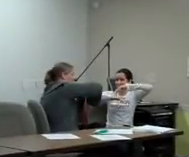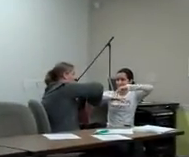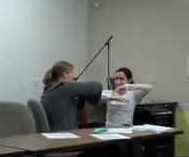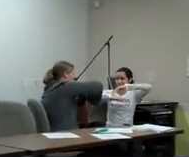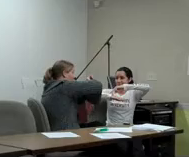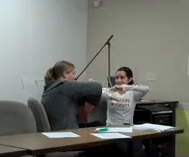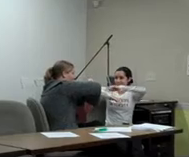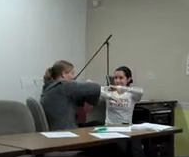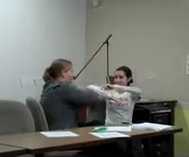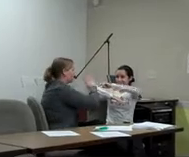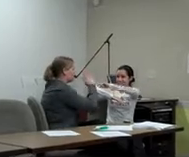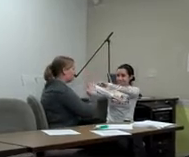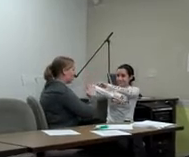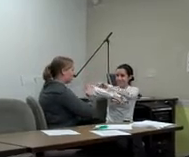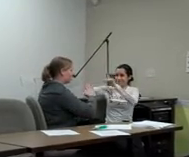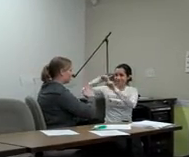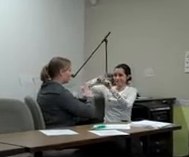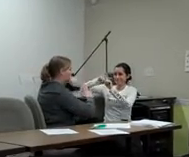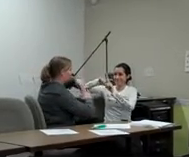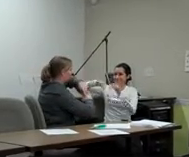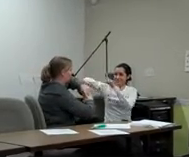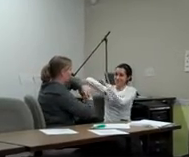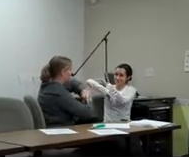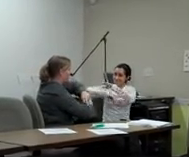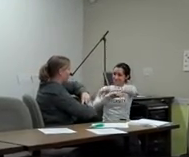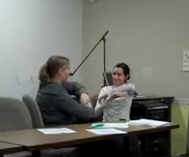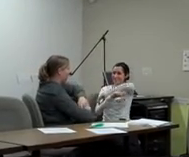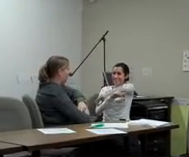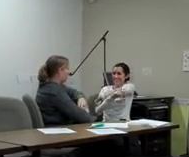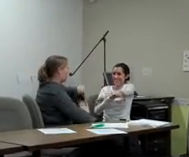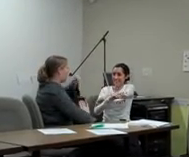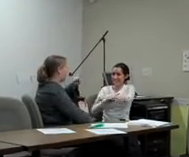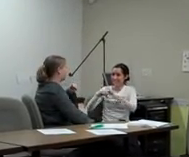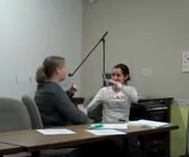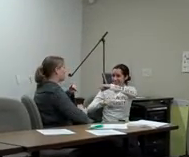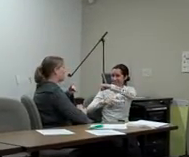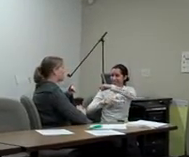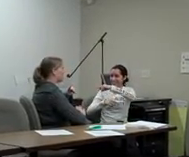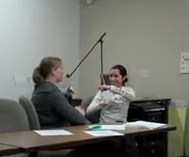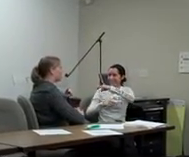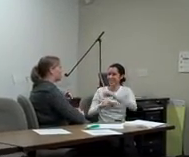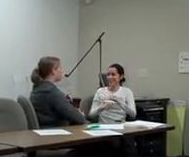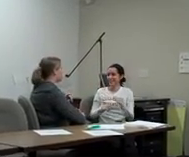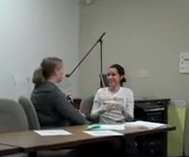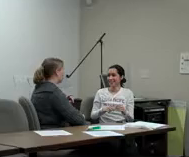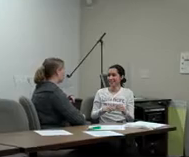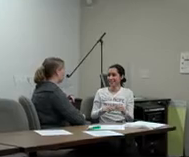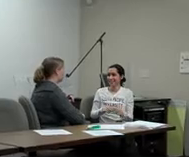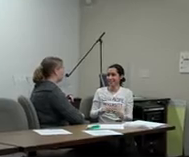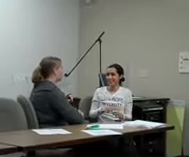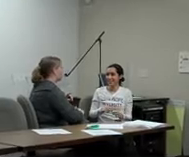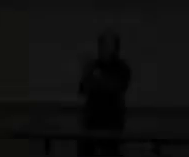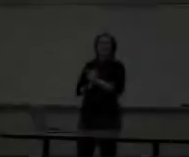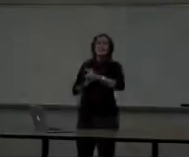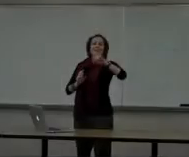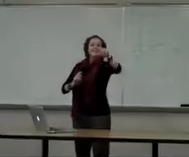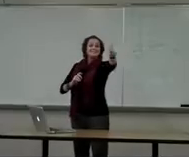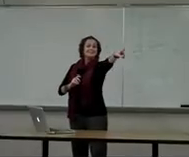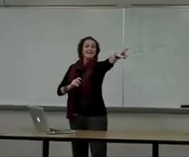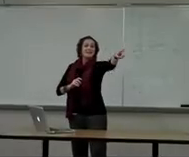Up. Up. Up. Down. Down. It is Joe. Good job. I like to see